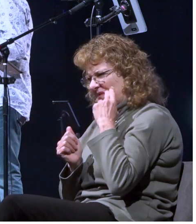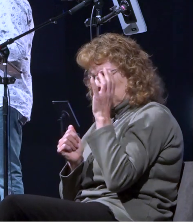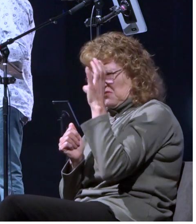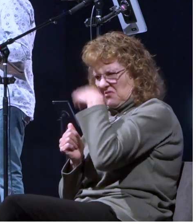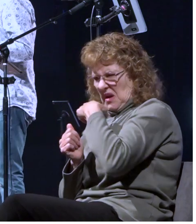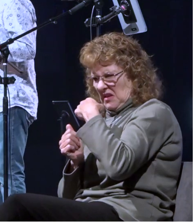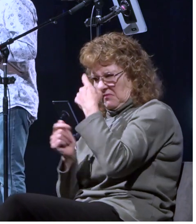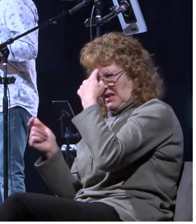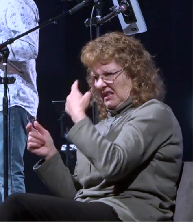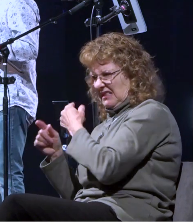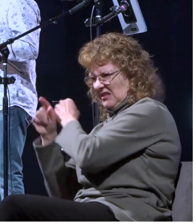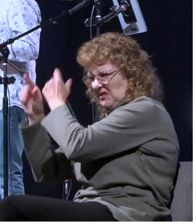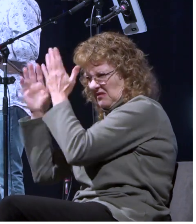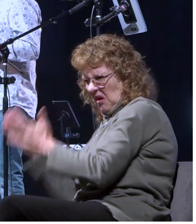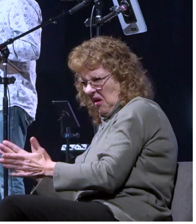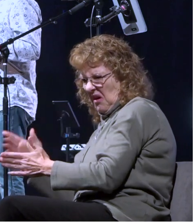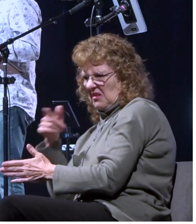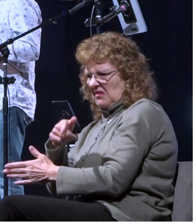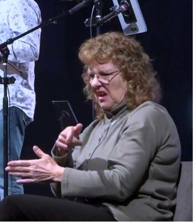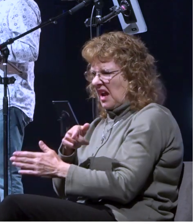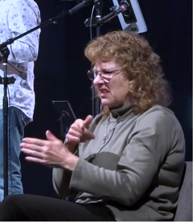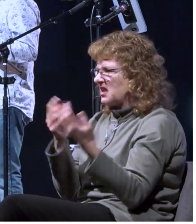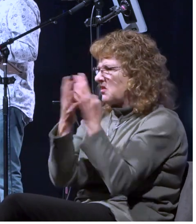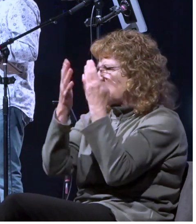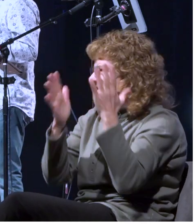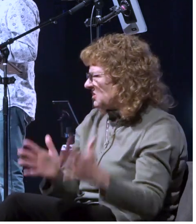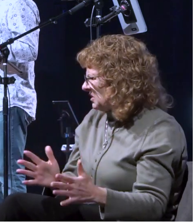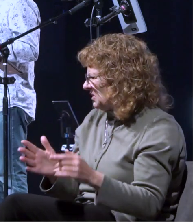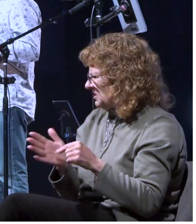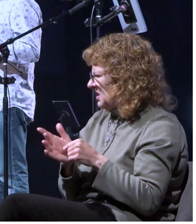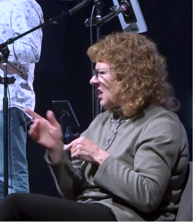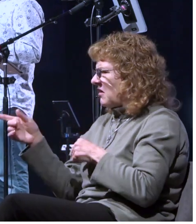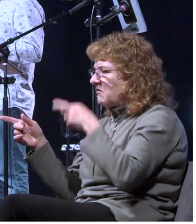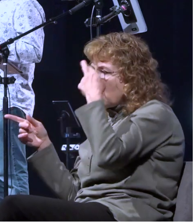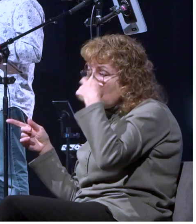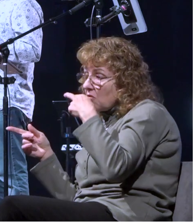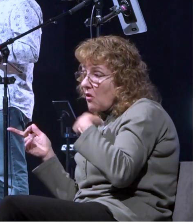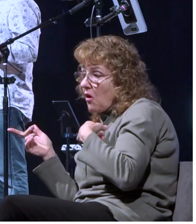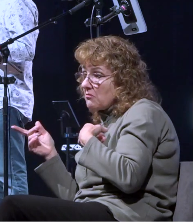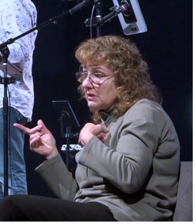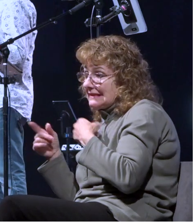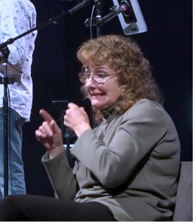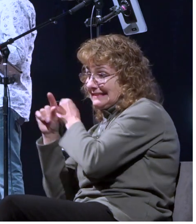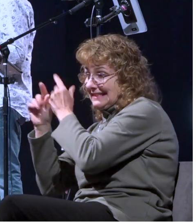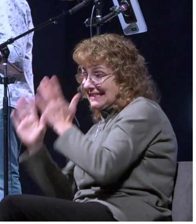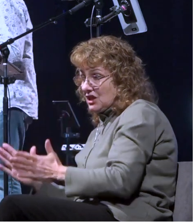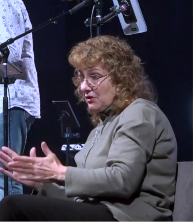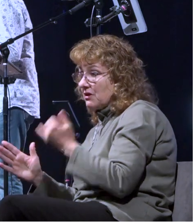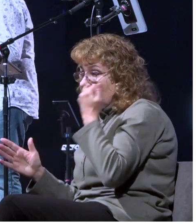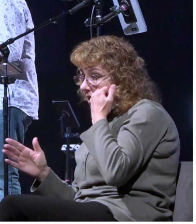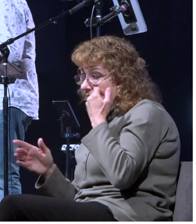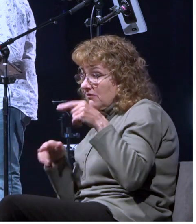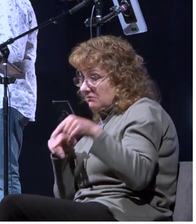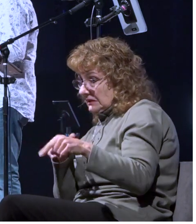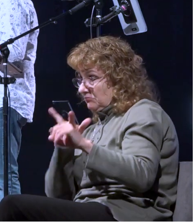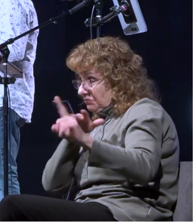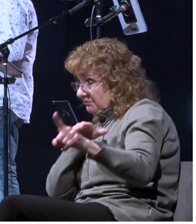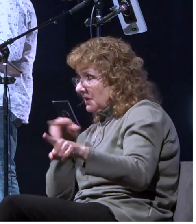centurion and if a roman centurion loses his prisoner he then loses his life so he's placing an